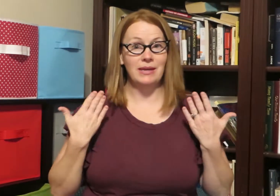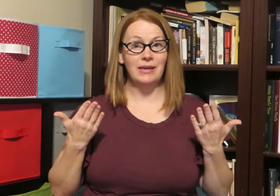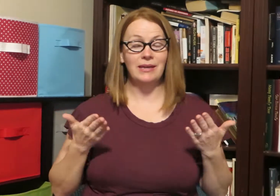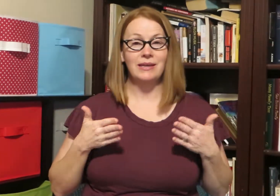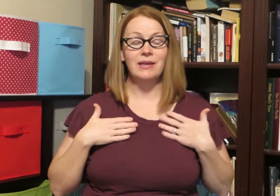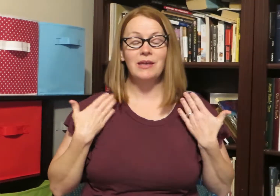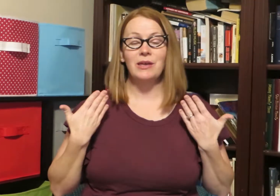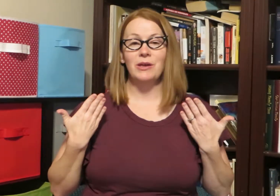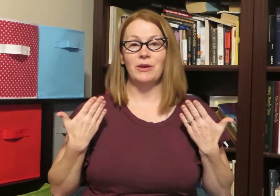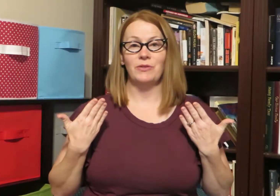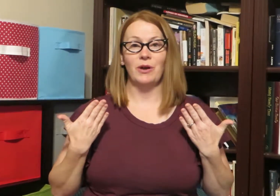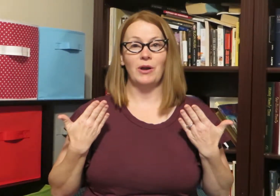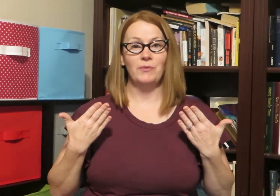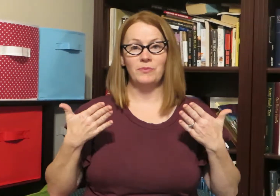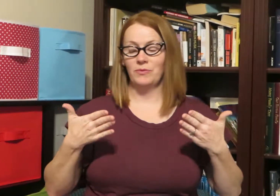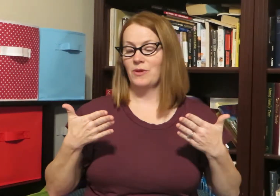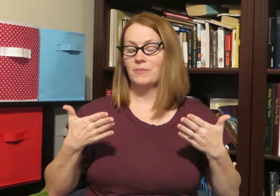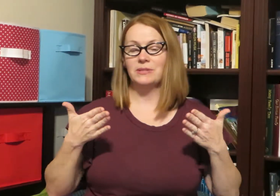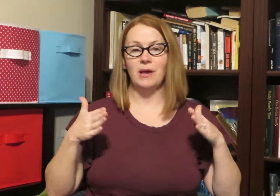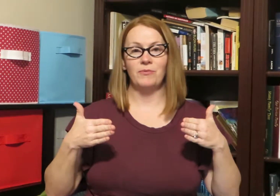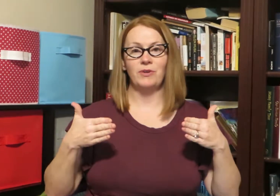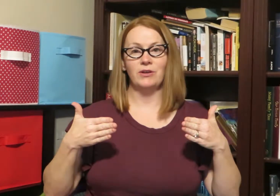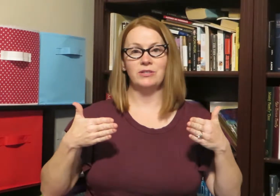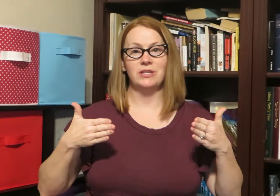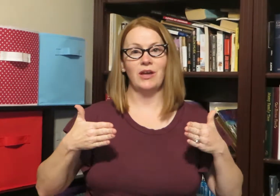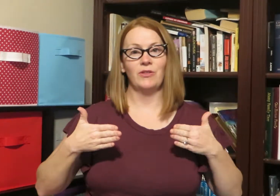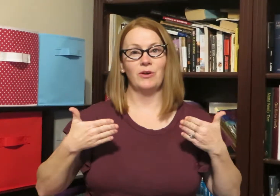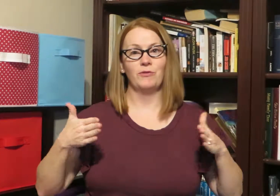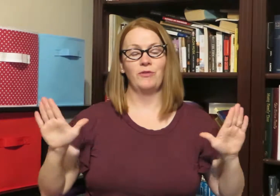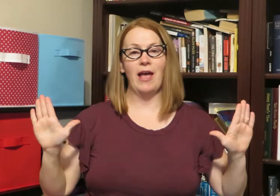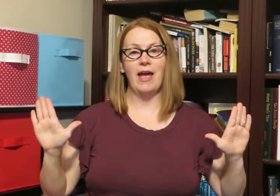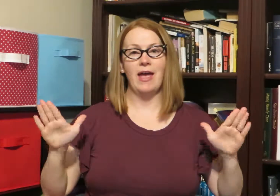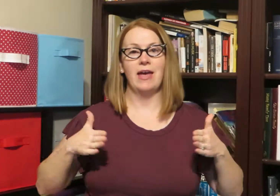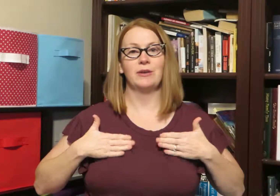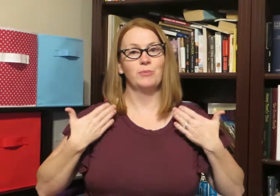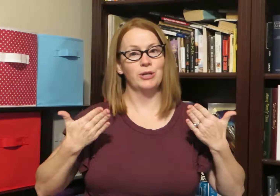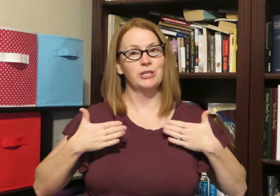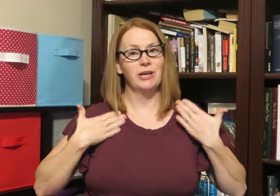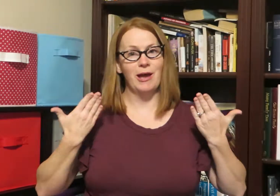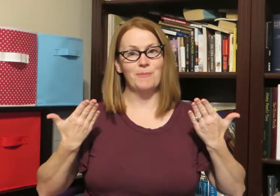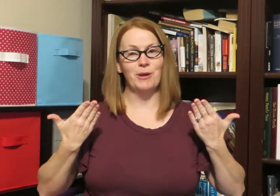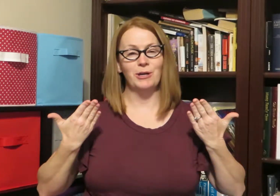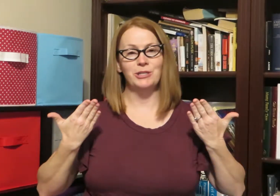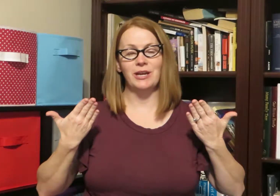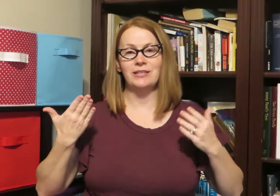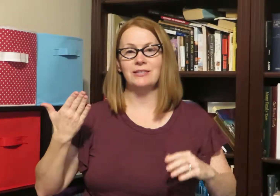with our thumbs up fingers together flat hand brushing up on our chest